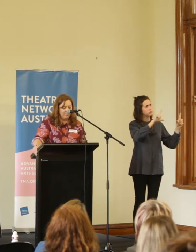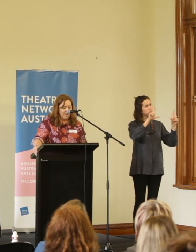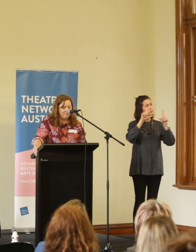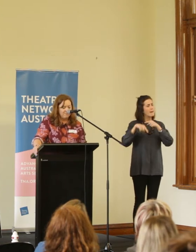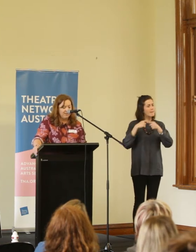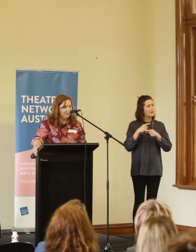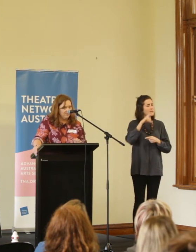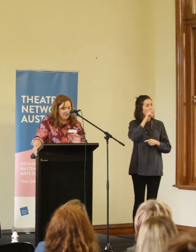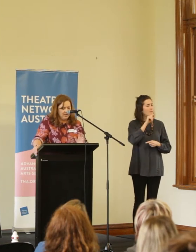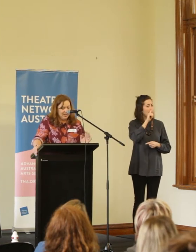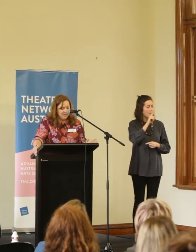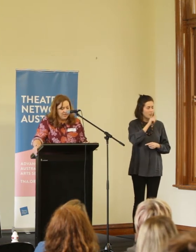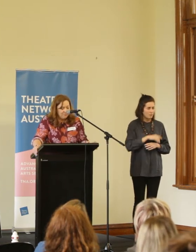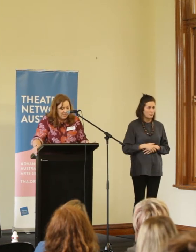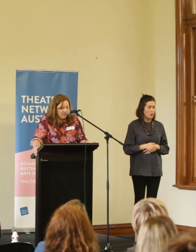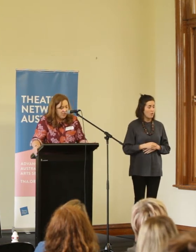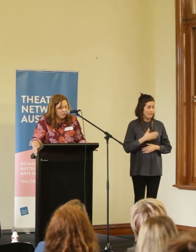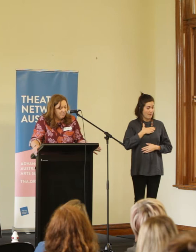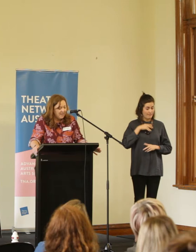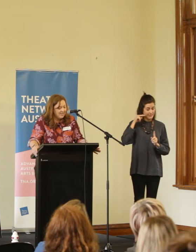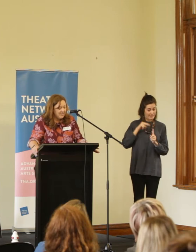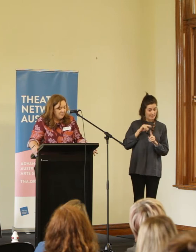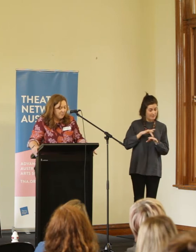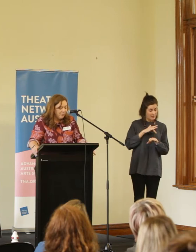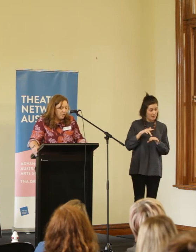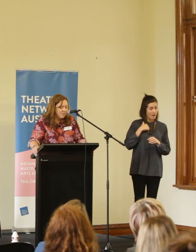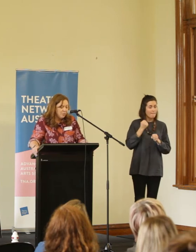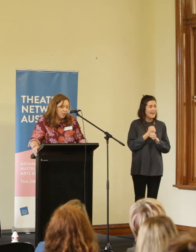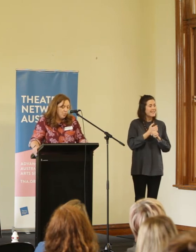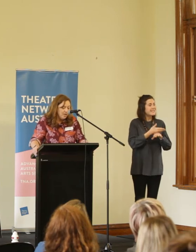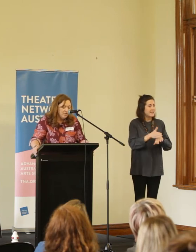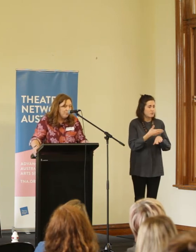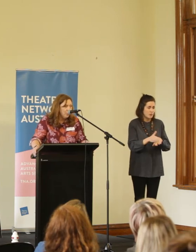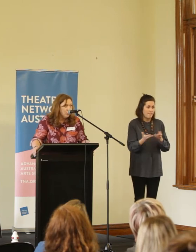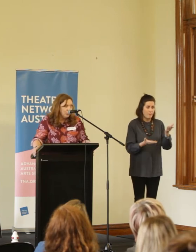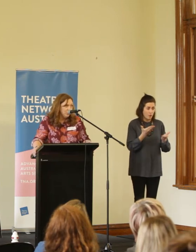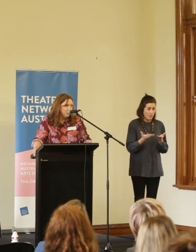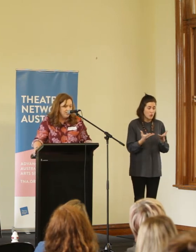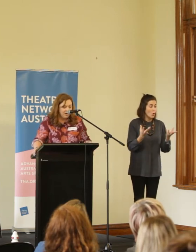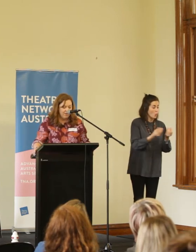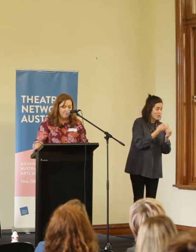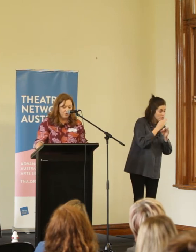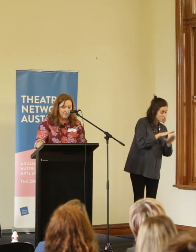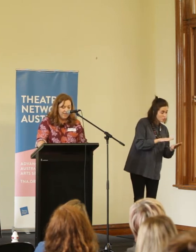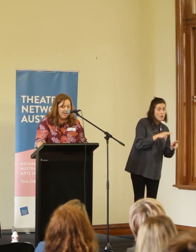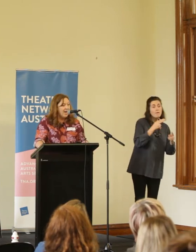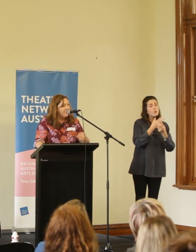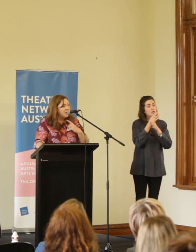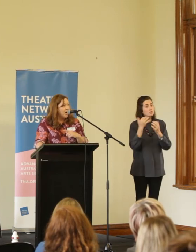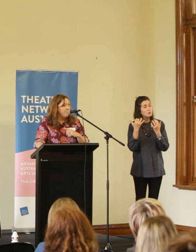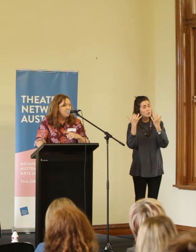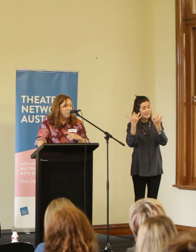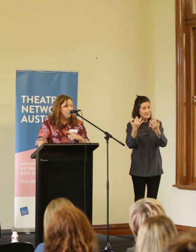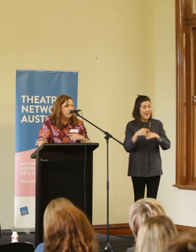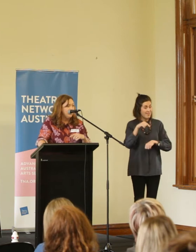From my perspective, as a theatre practitioner who makes contemporary performance work with and for children and young people and